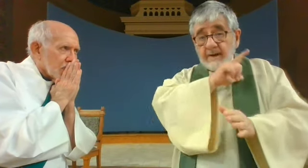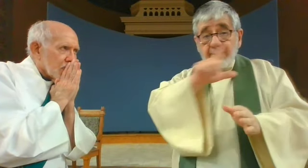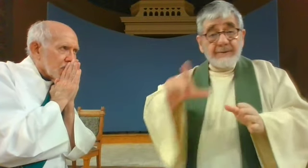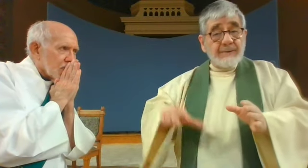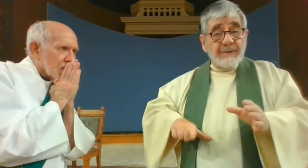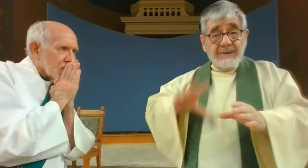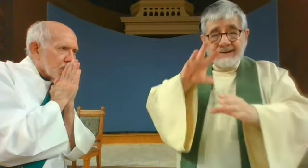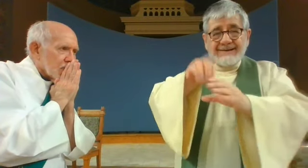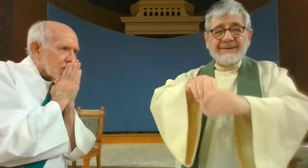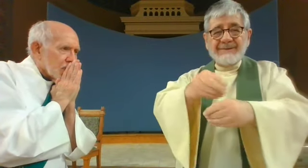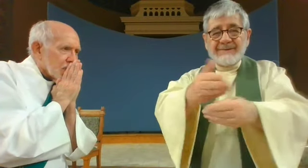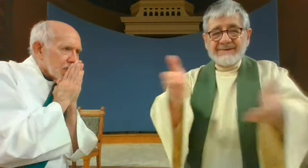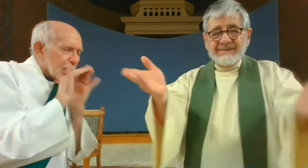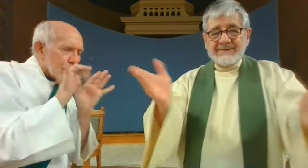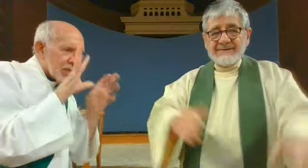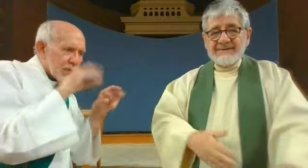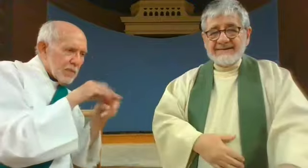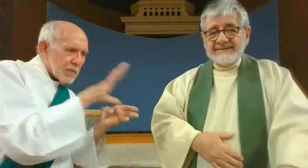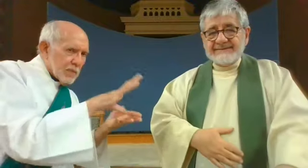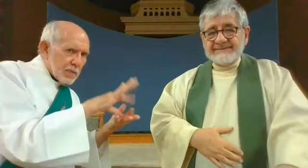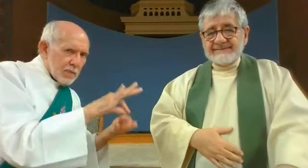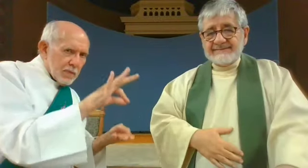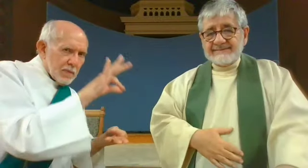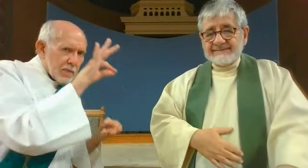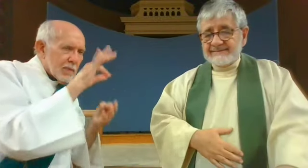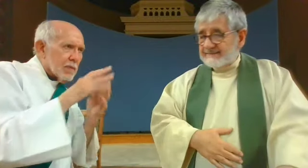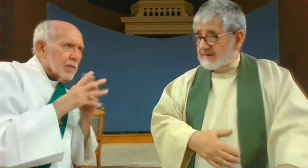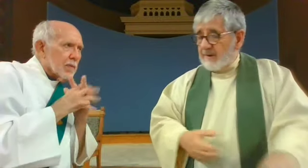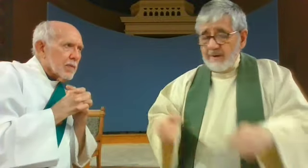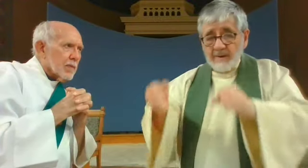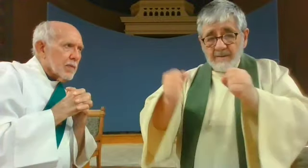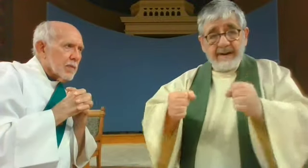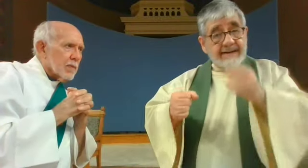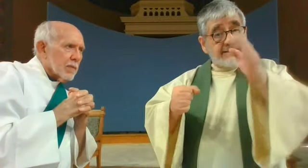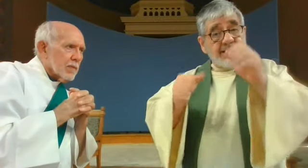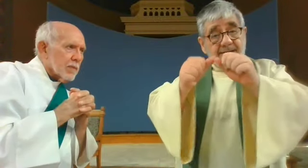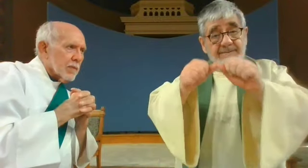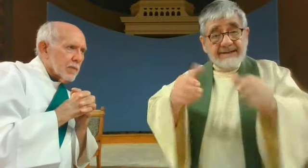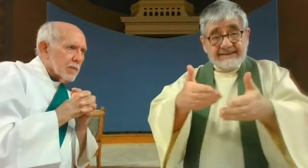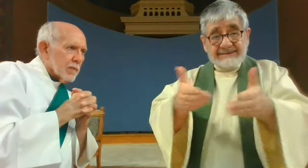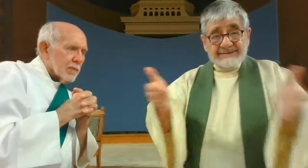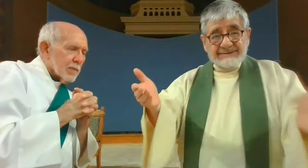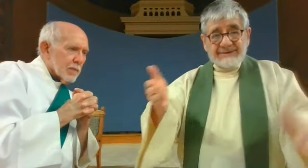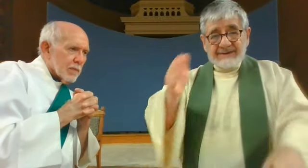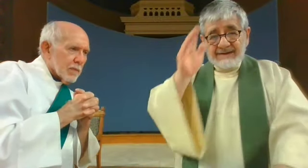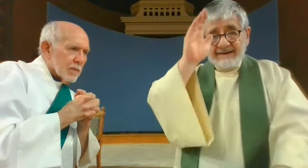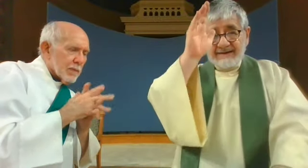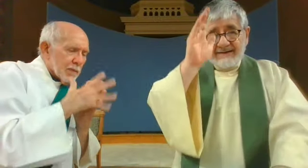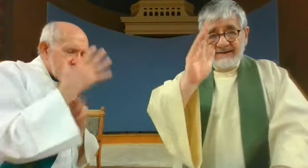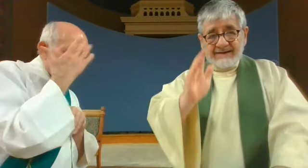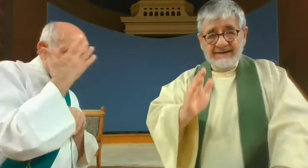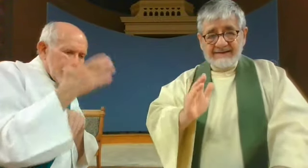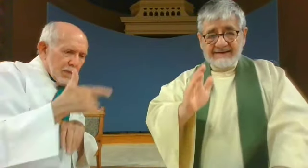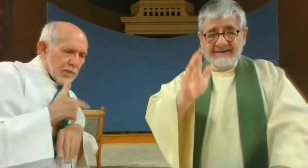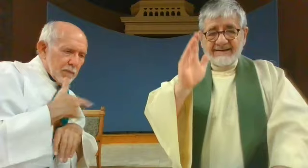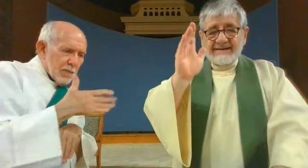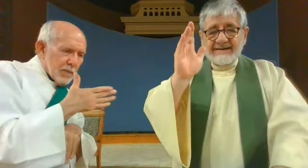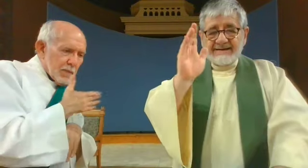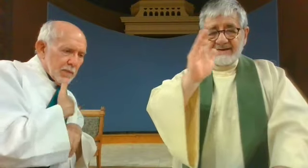The Lord be with you, and with your spirit. Almighty God bless us, the Father, the Son,